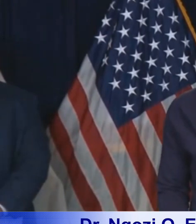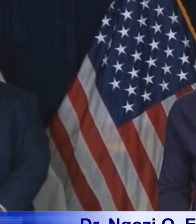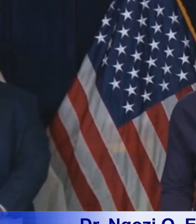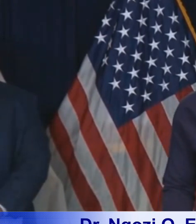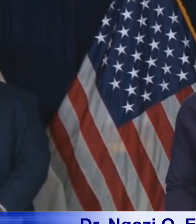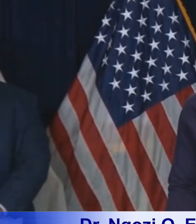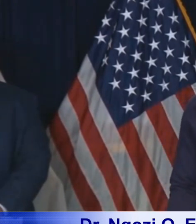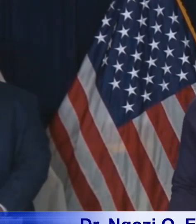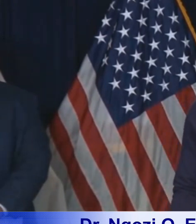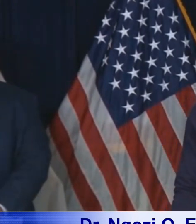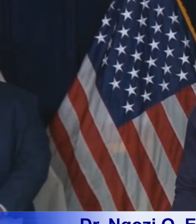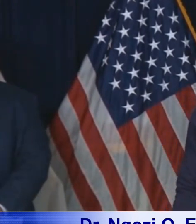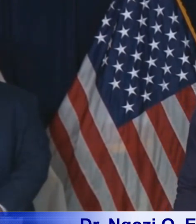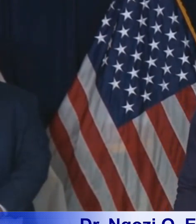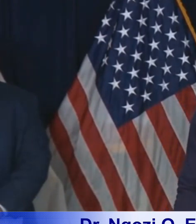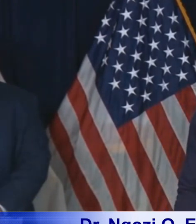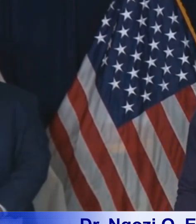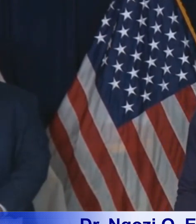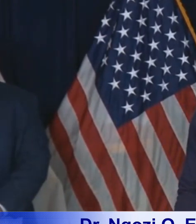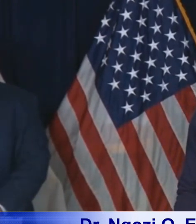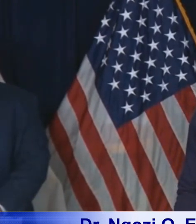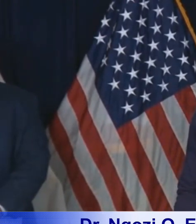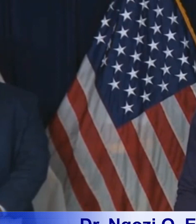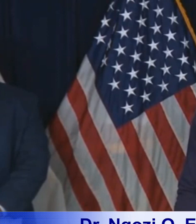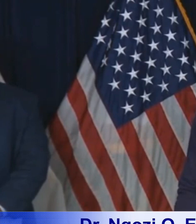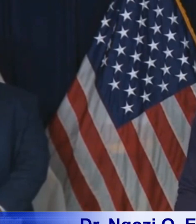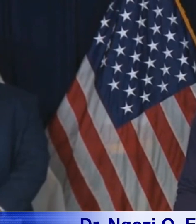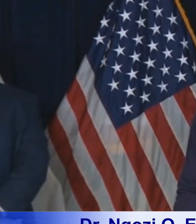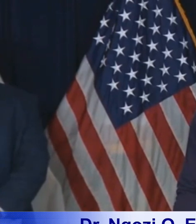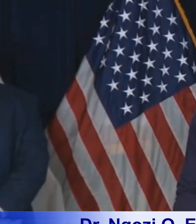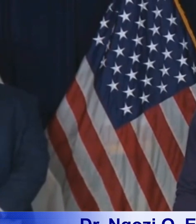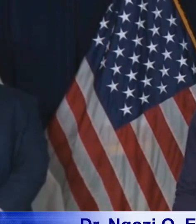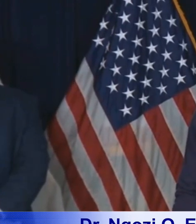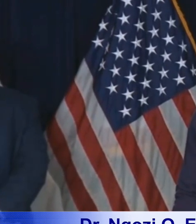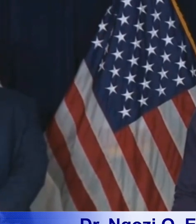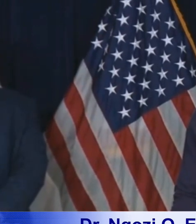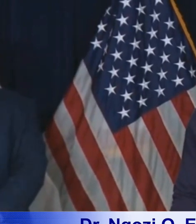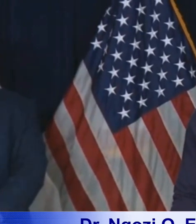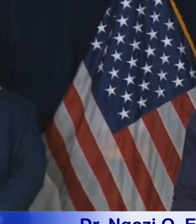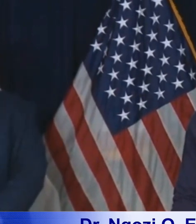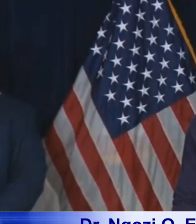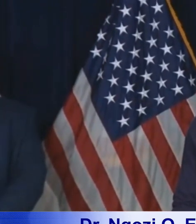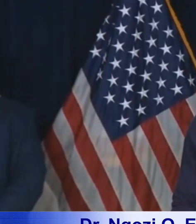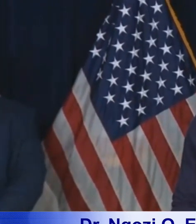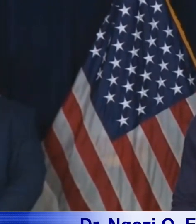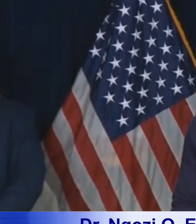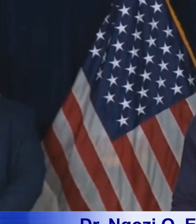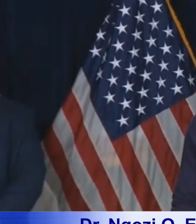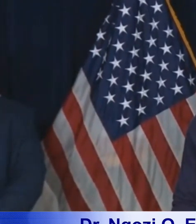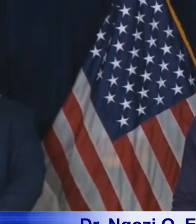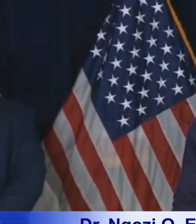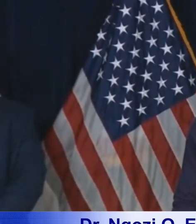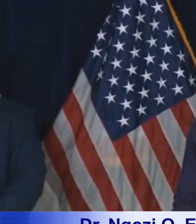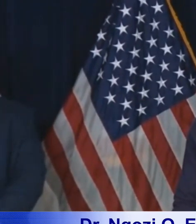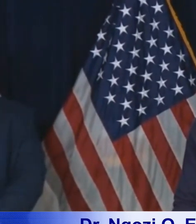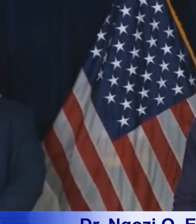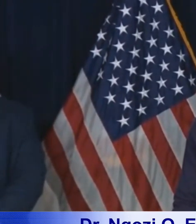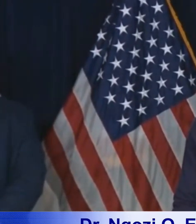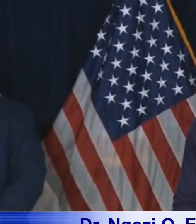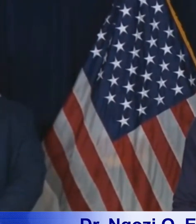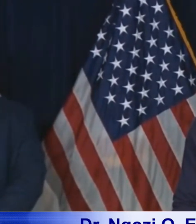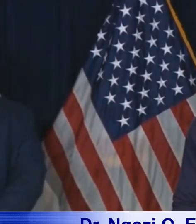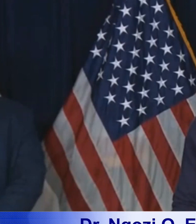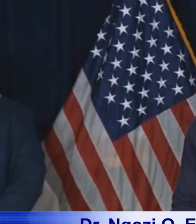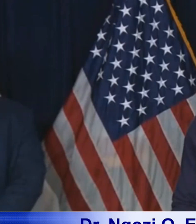state has passed 10,000 cases of COVID-19 here in Illinois. This number does not make think and reminds